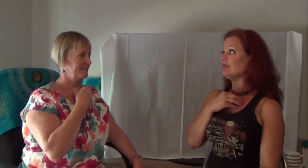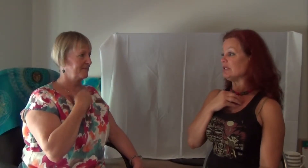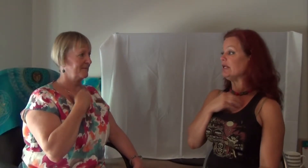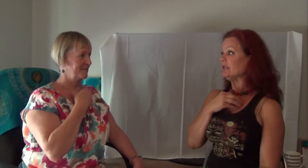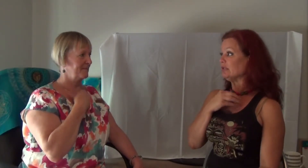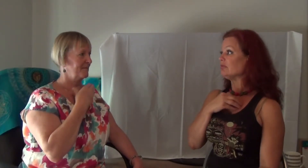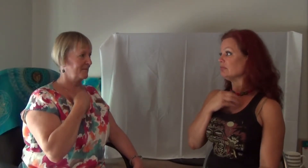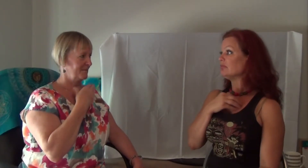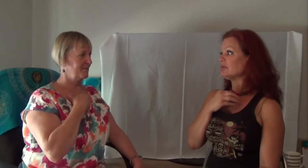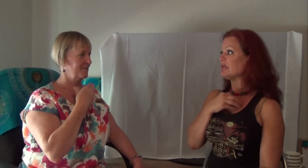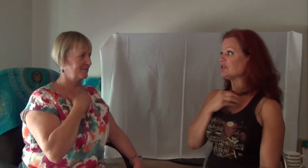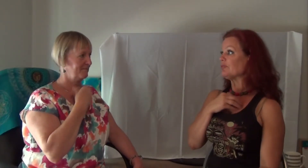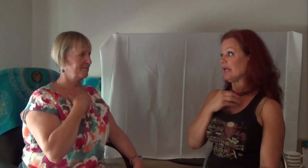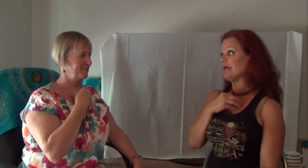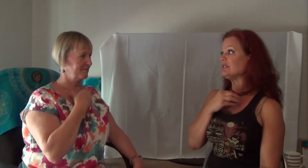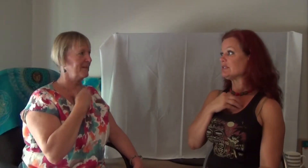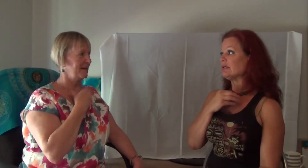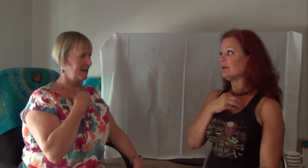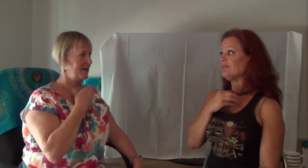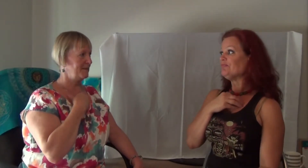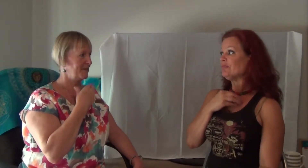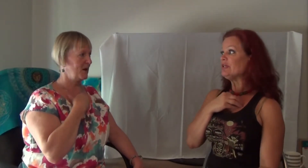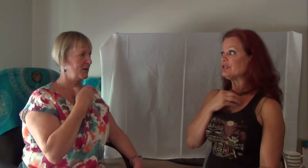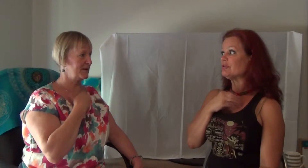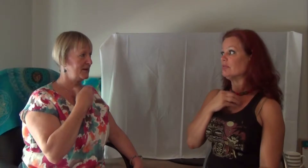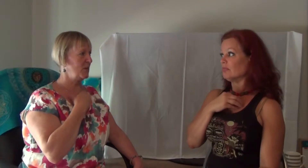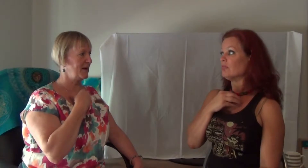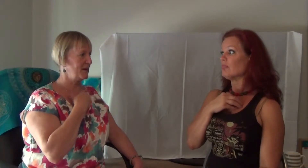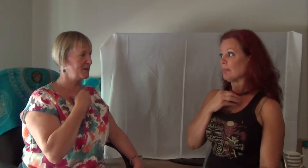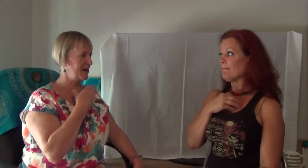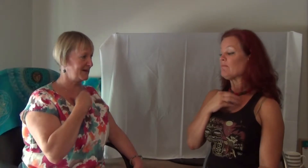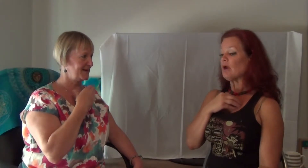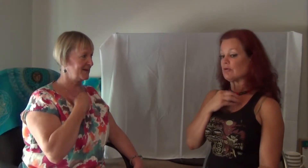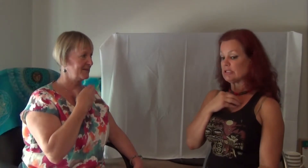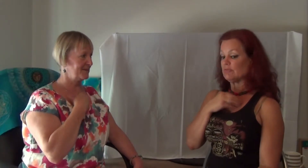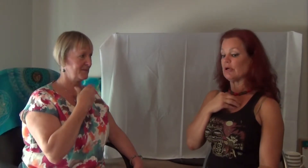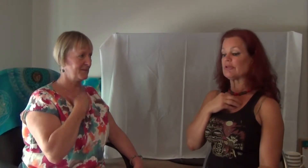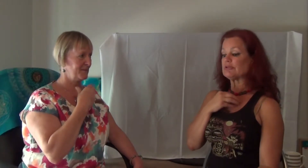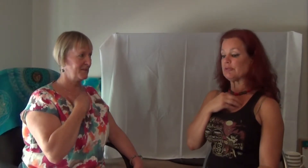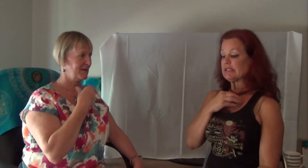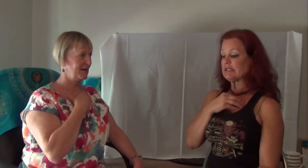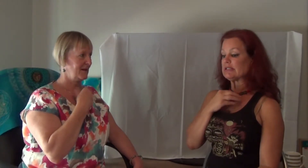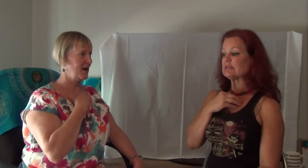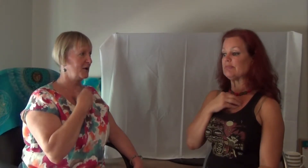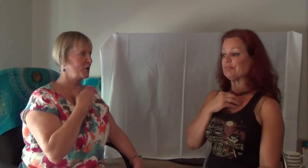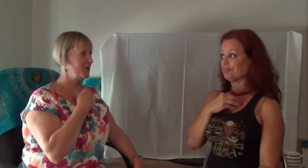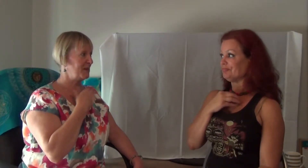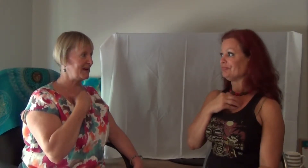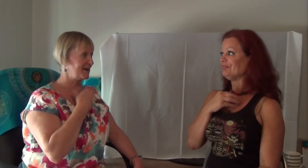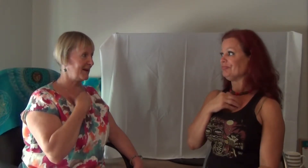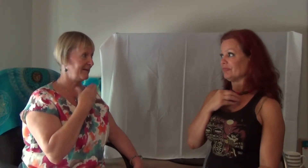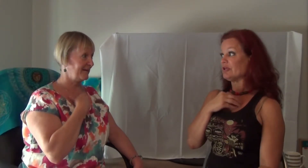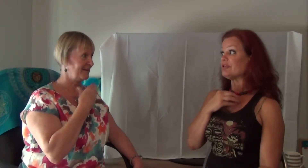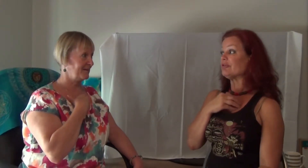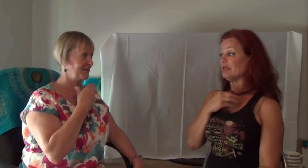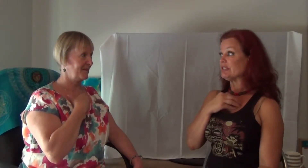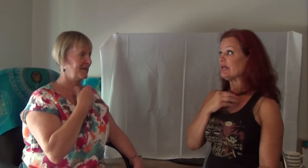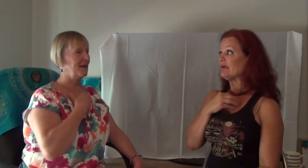was in such a place. I was in one of those places. I was in one of those places. I should have been safe. I should have been safe.